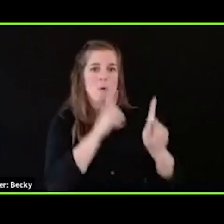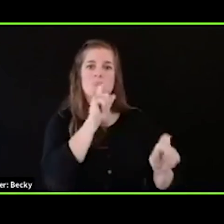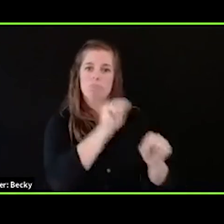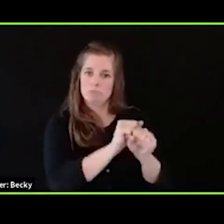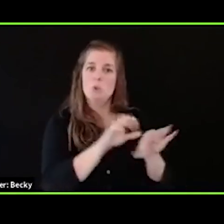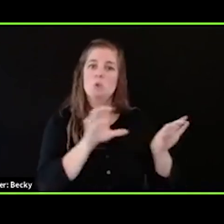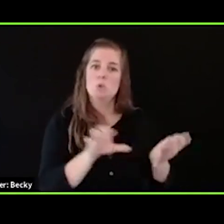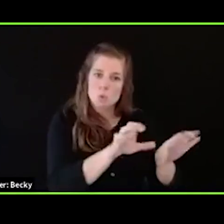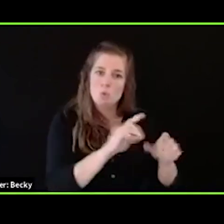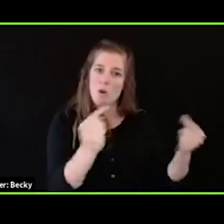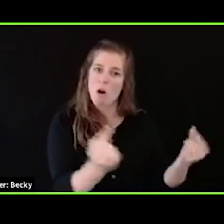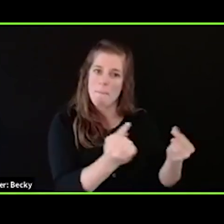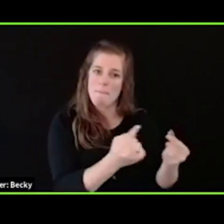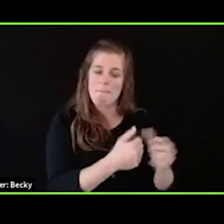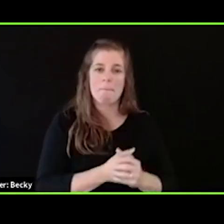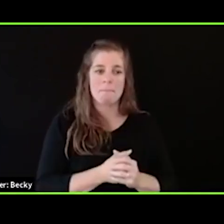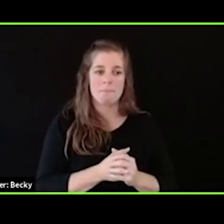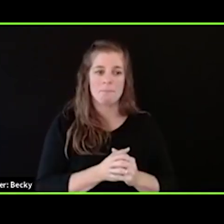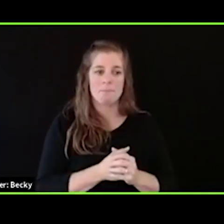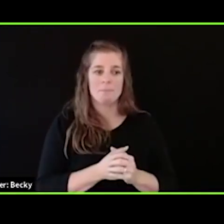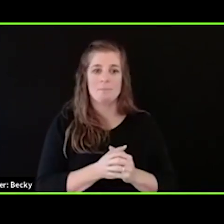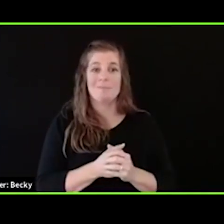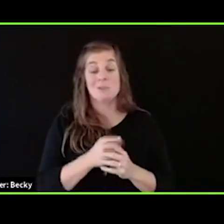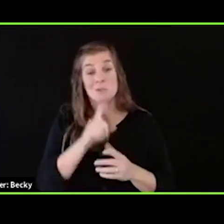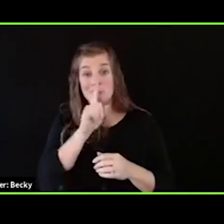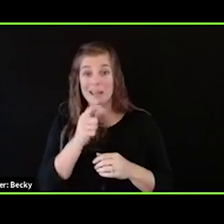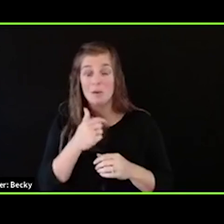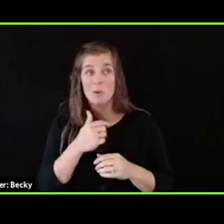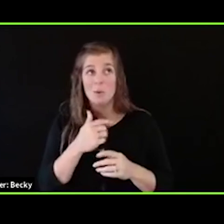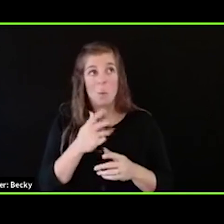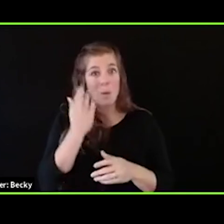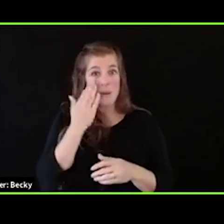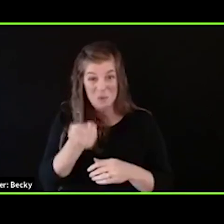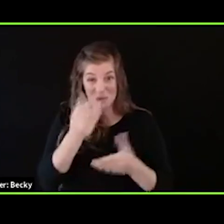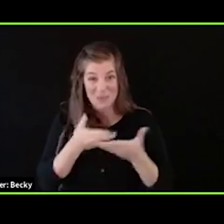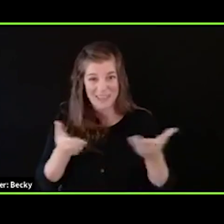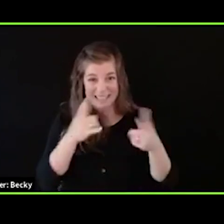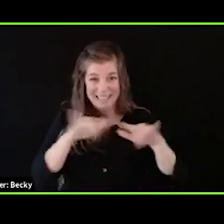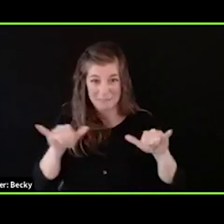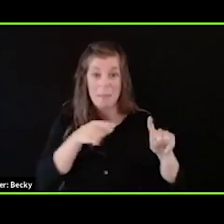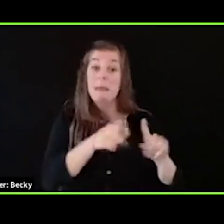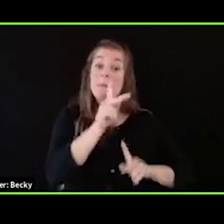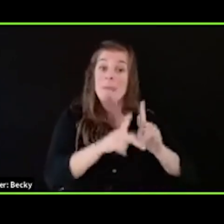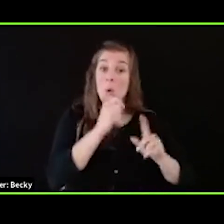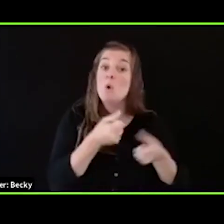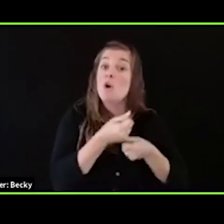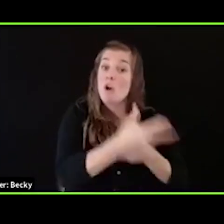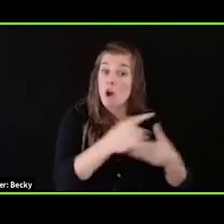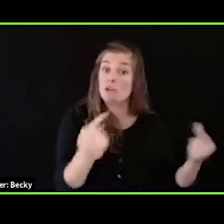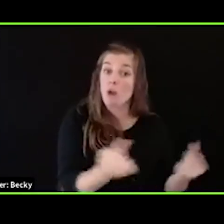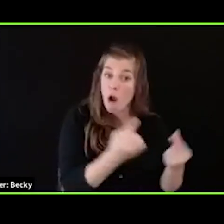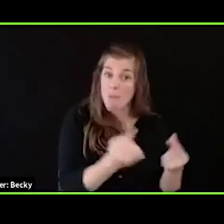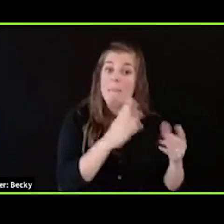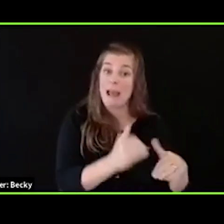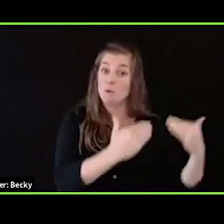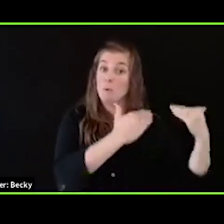So in a sense, this is holding to truth simultaneously that those who cause harm must be accountable, which is not the same thing